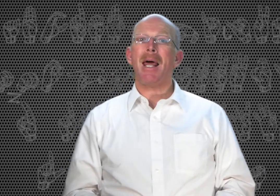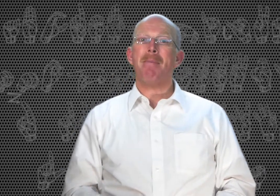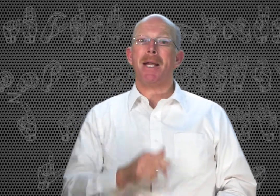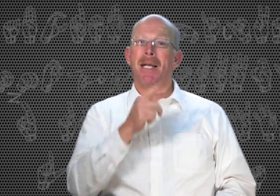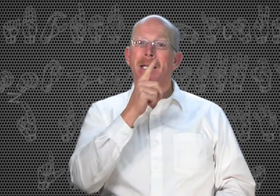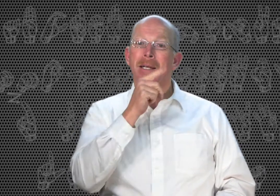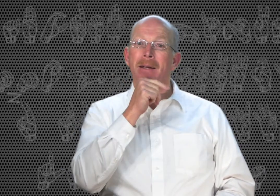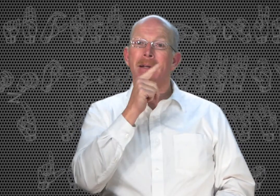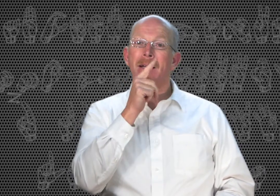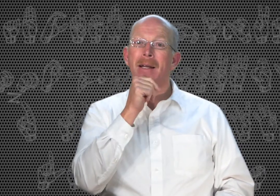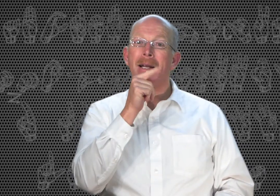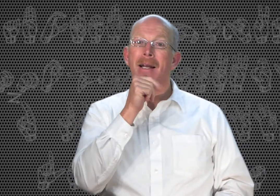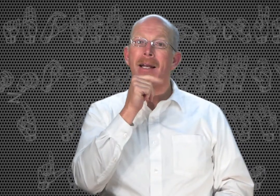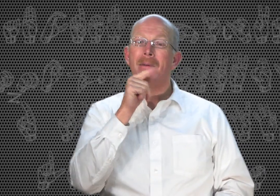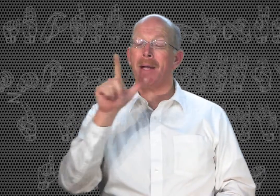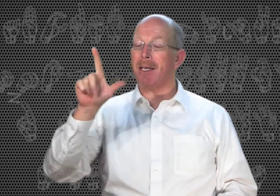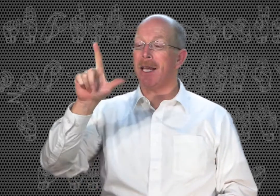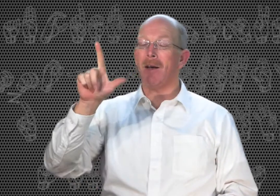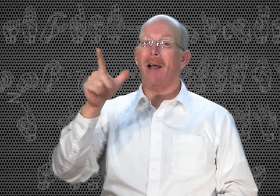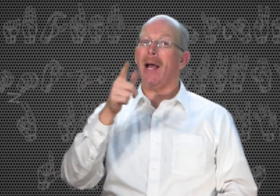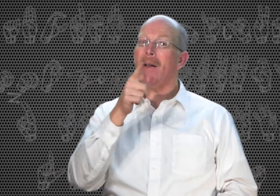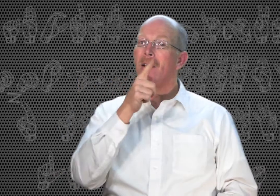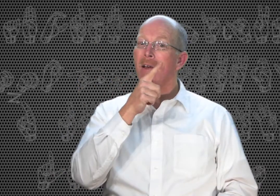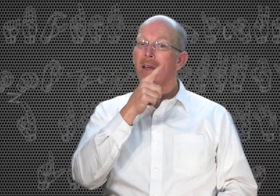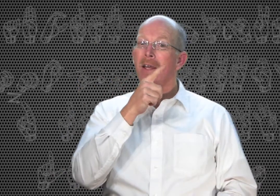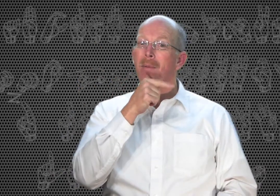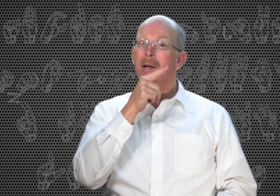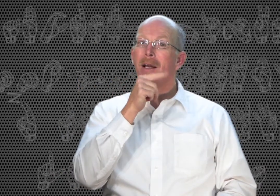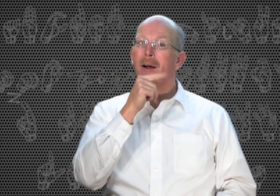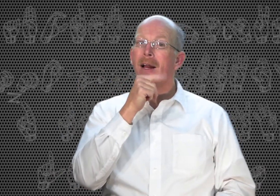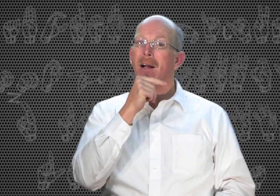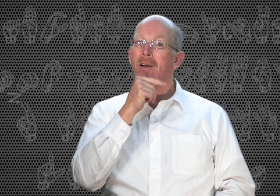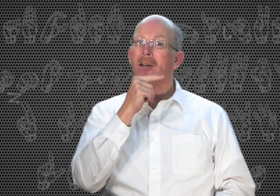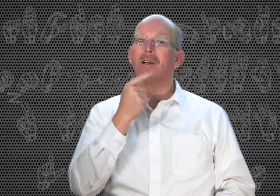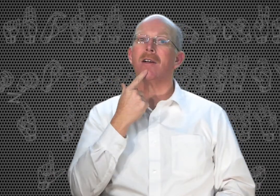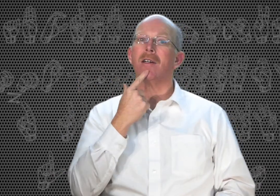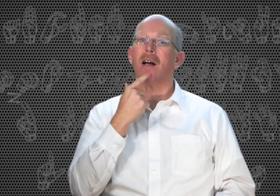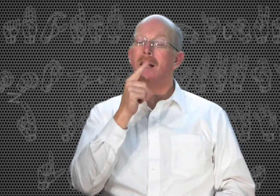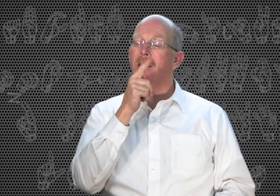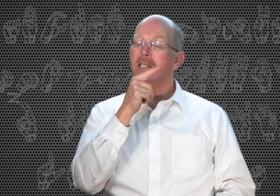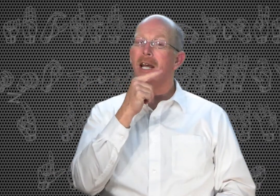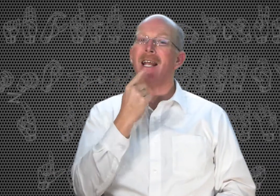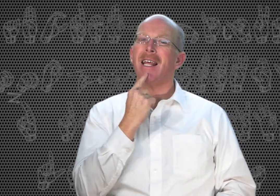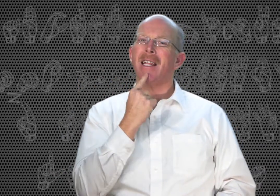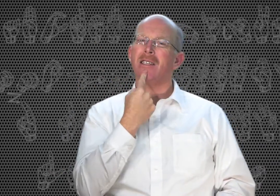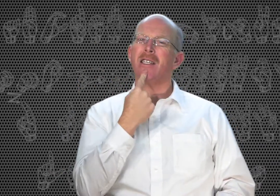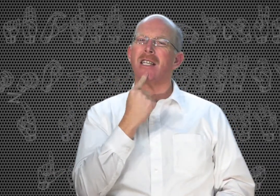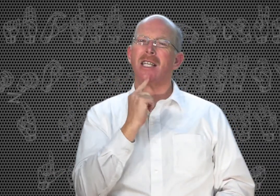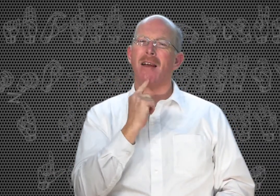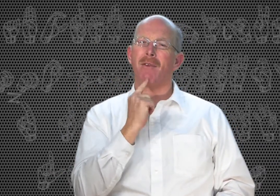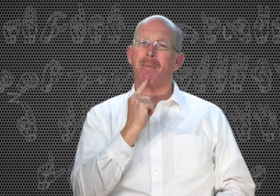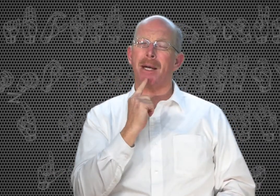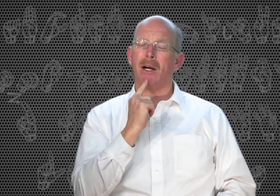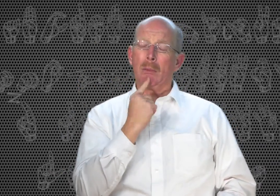Lemon. Lemon. Take your L. Putting it right here on your chin. This is the sign for bitter.